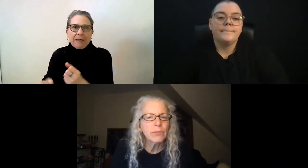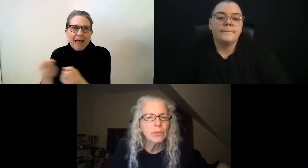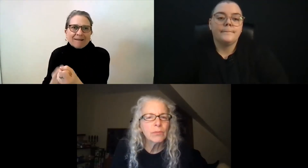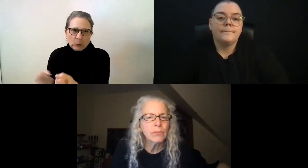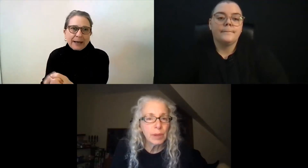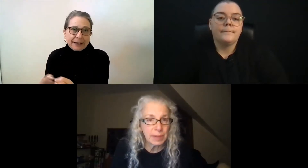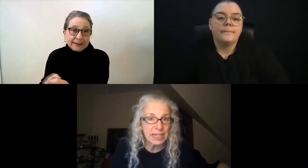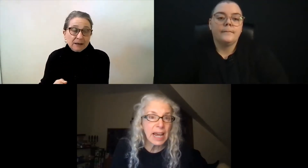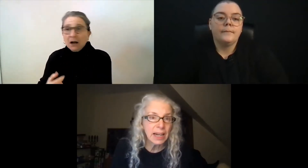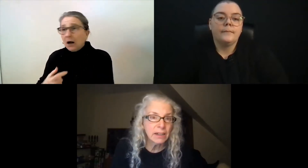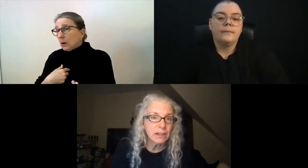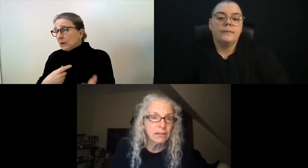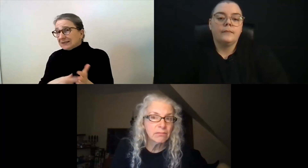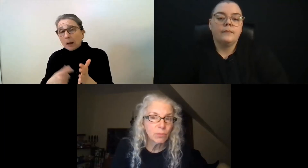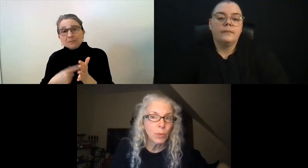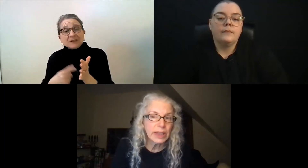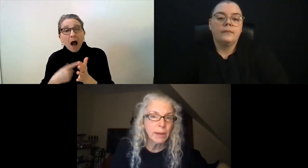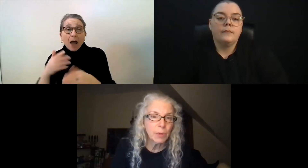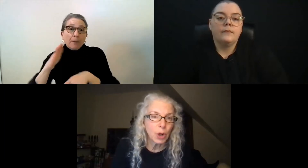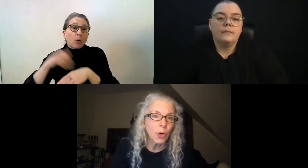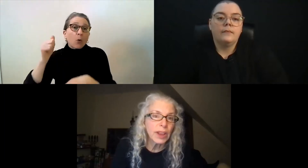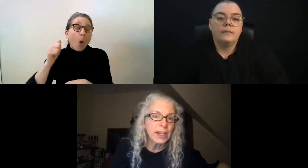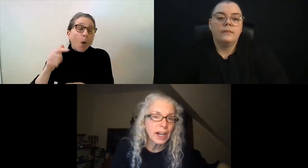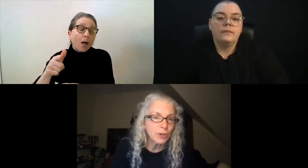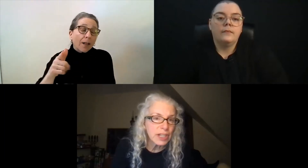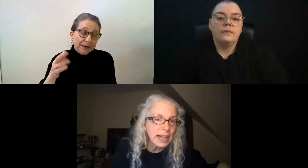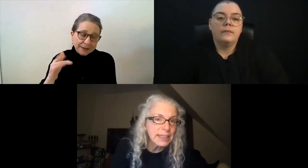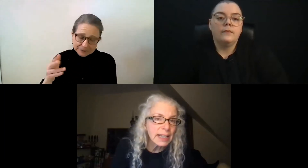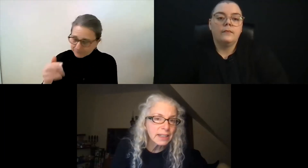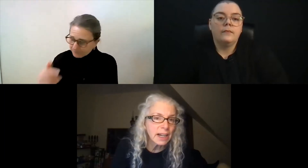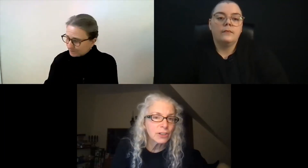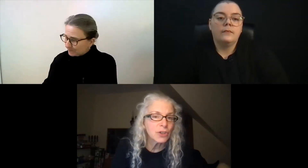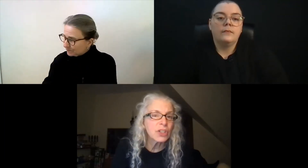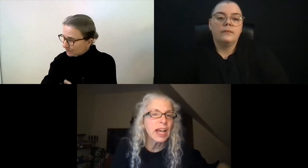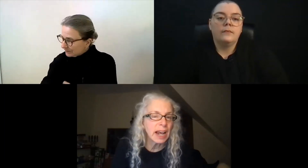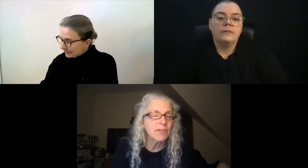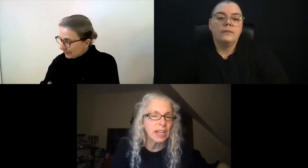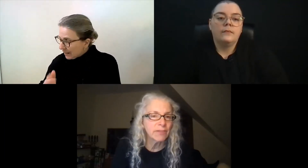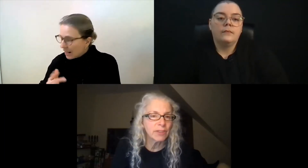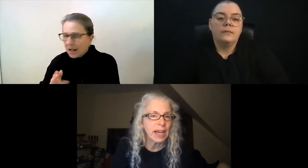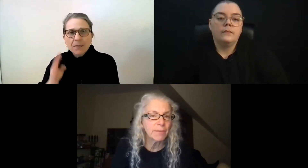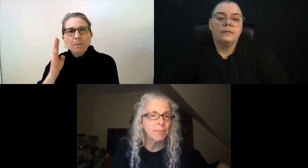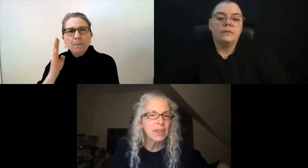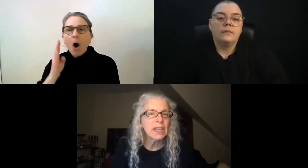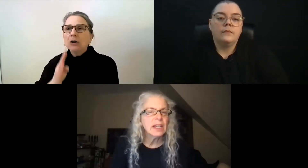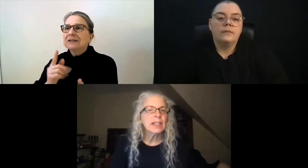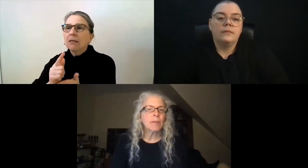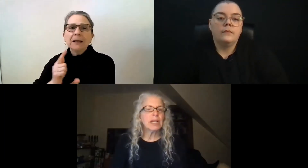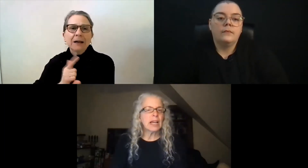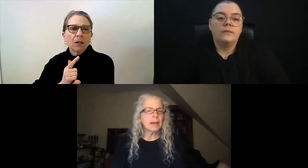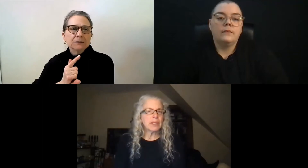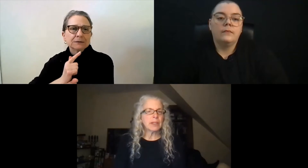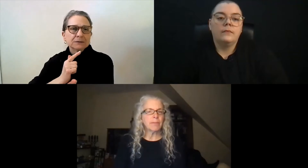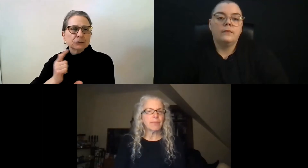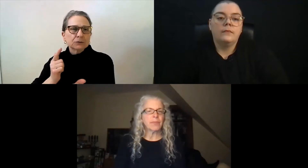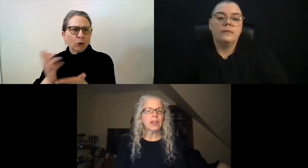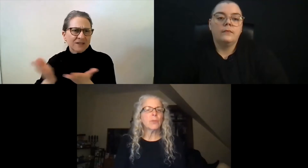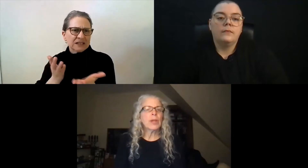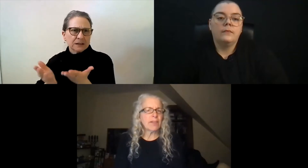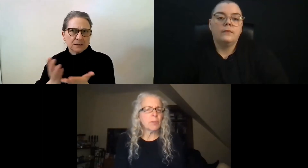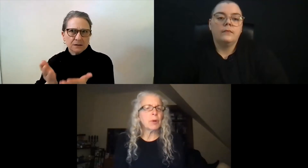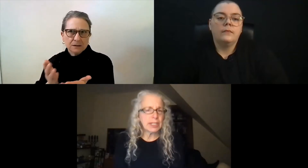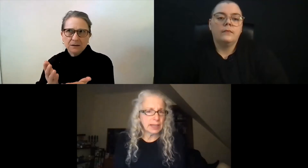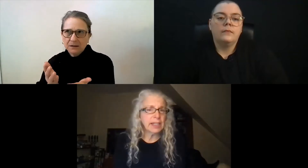maybe attend with them or go to the doctors, contact the doctors, and advocate for that. Sometimes